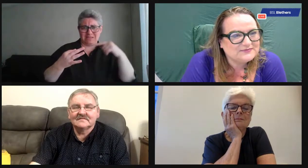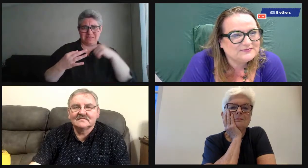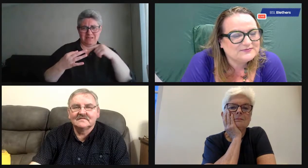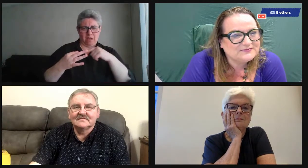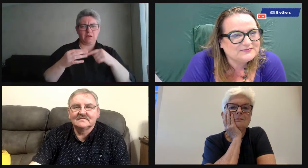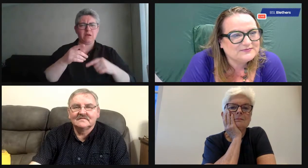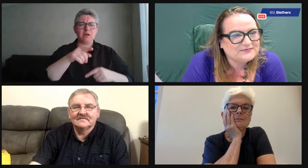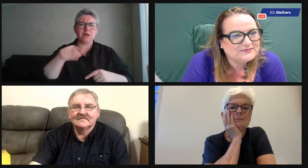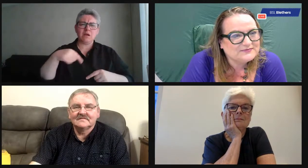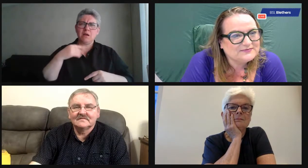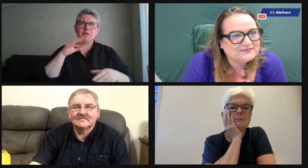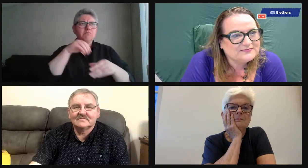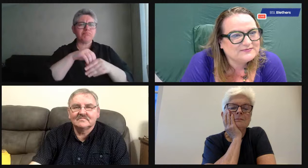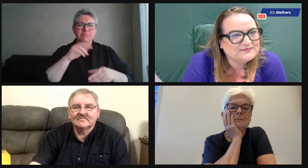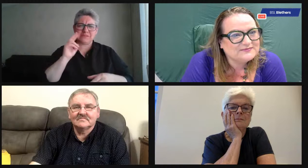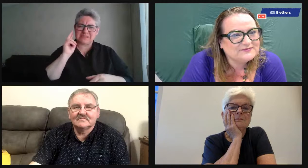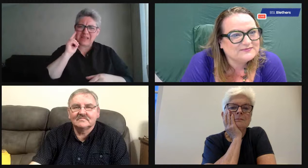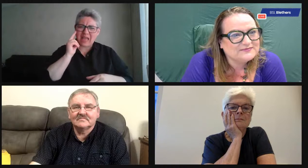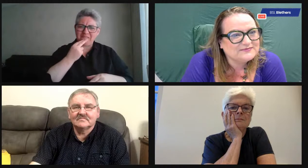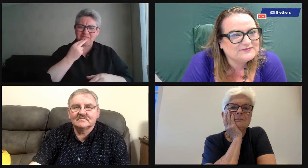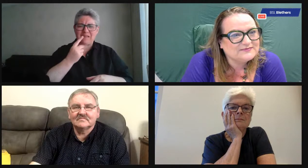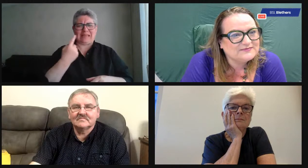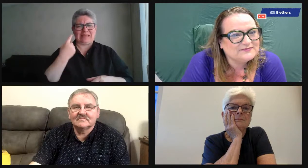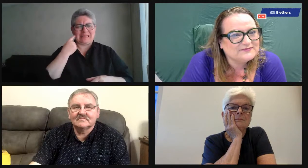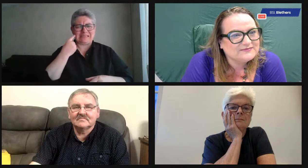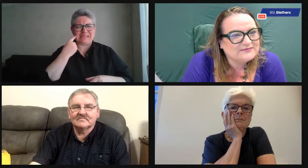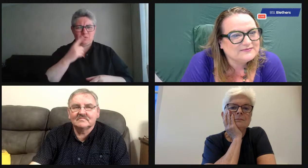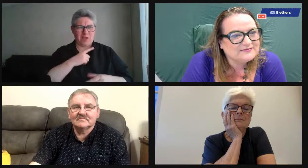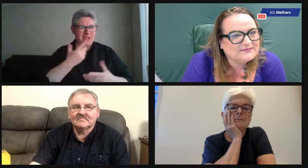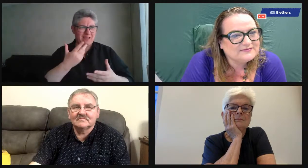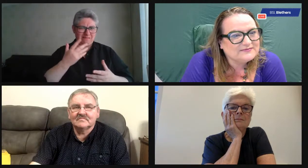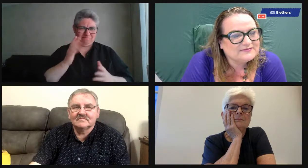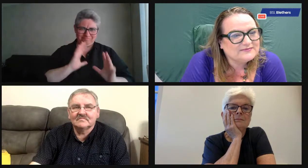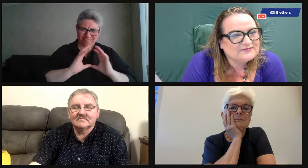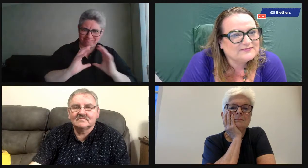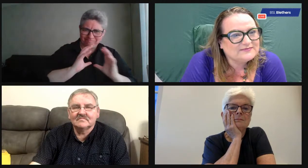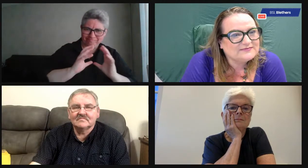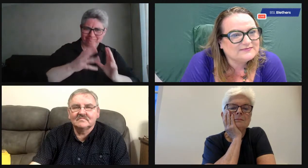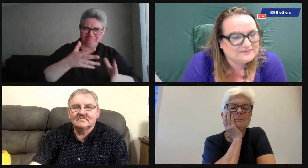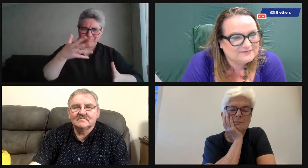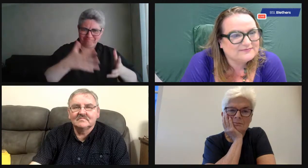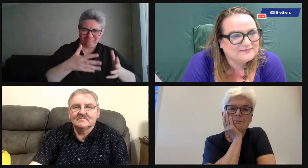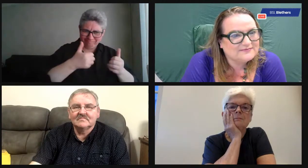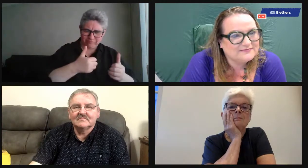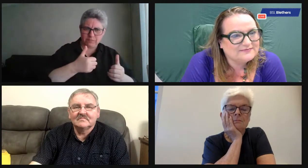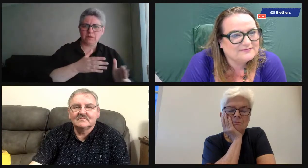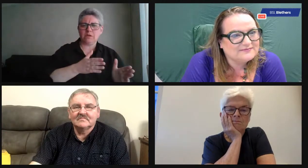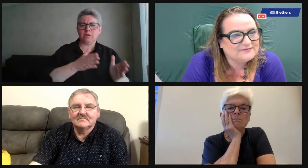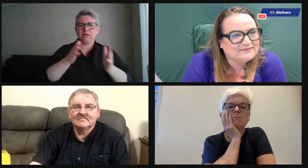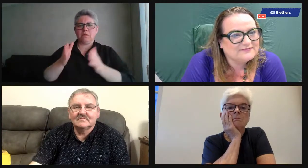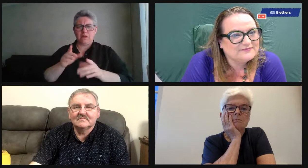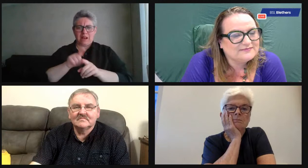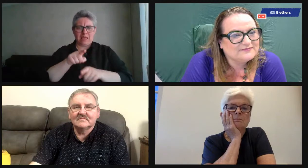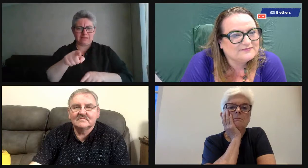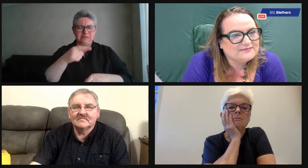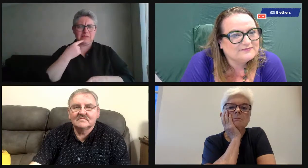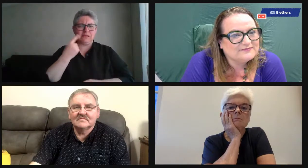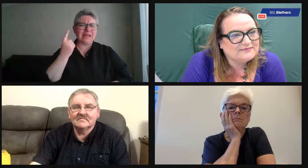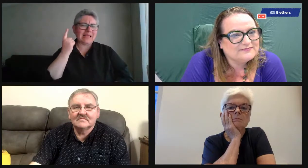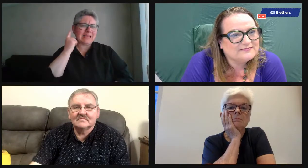I know that volunteering, we've talked about getting involved in the deaf community and we've talked about being